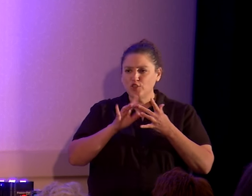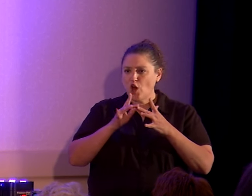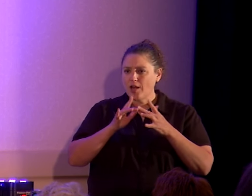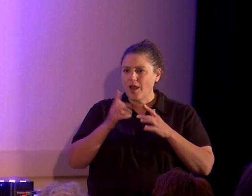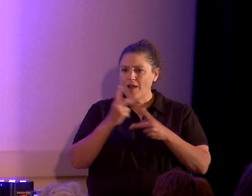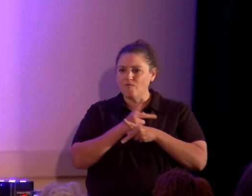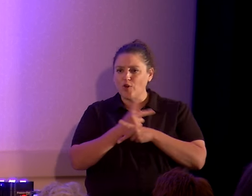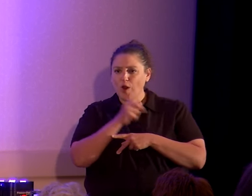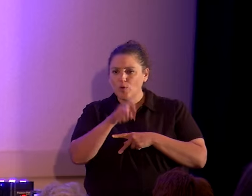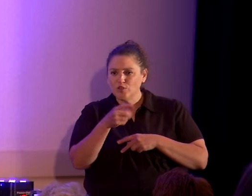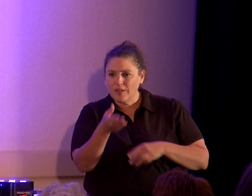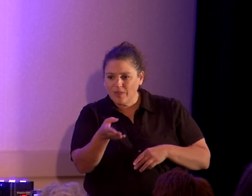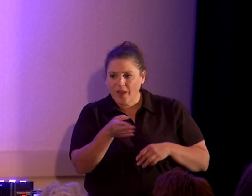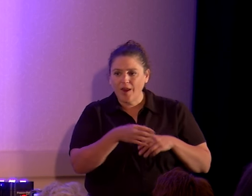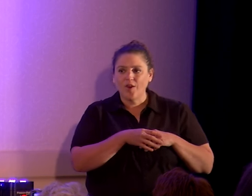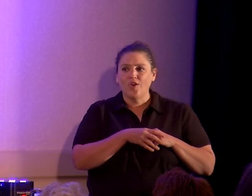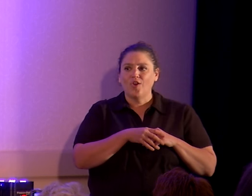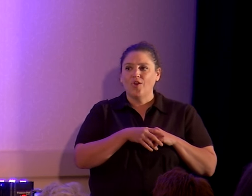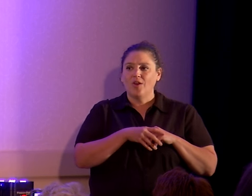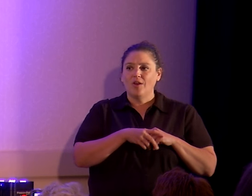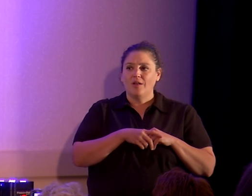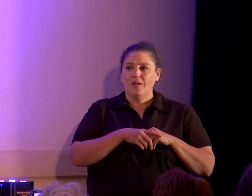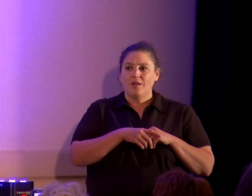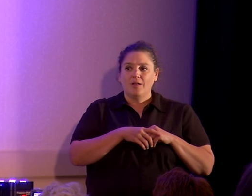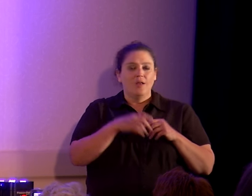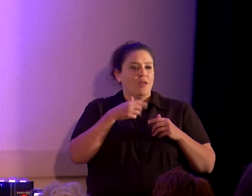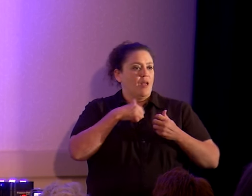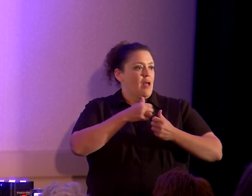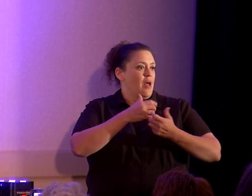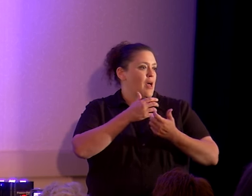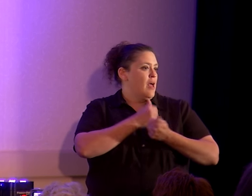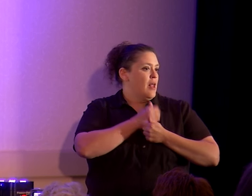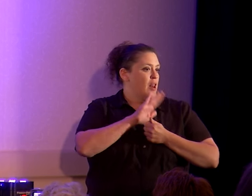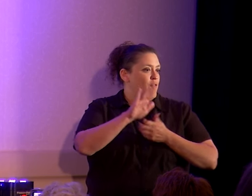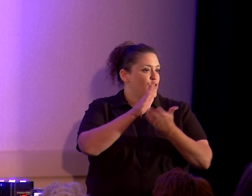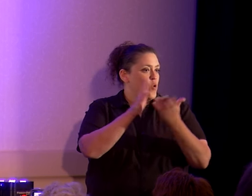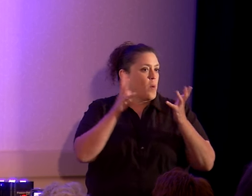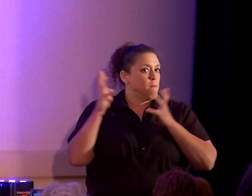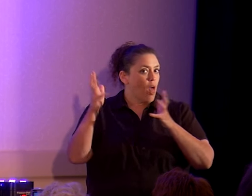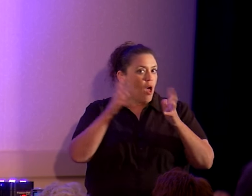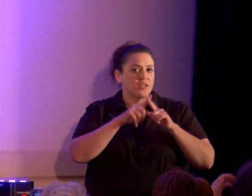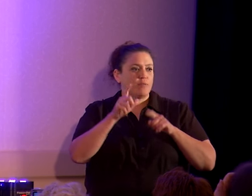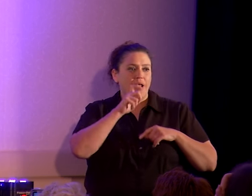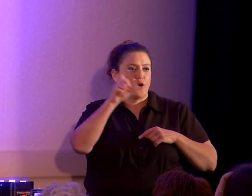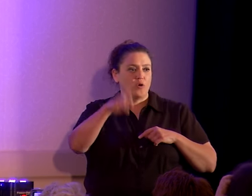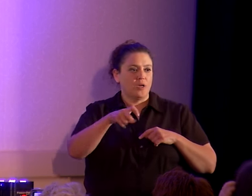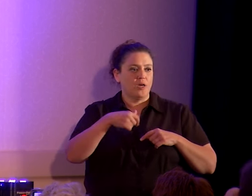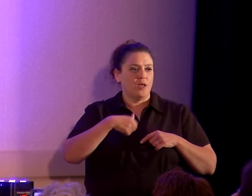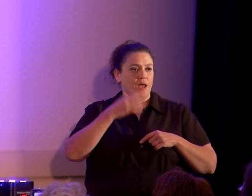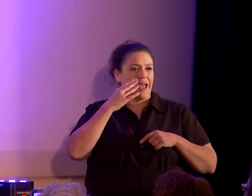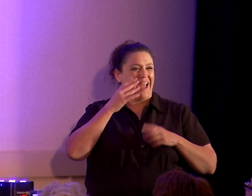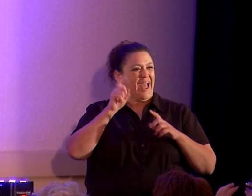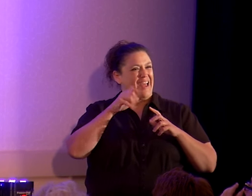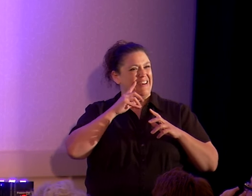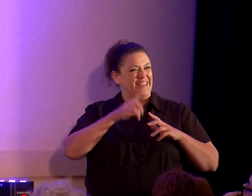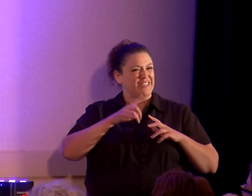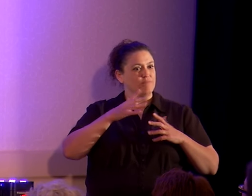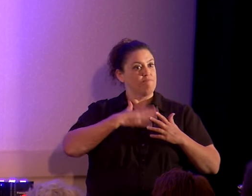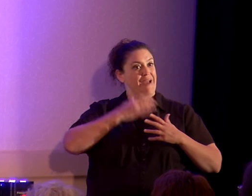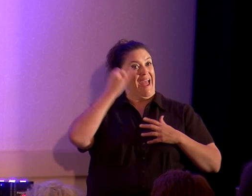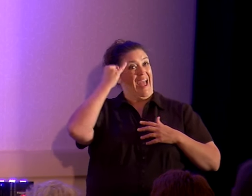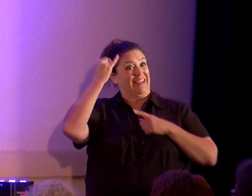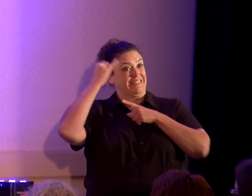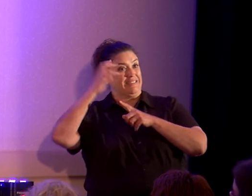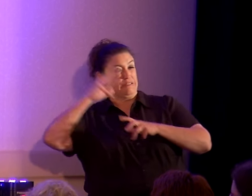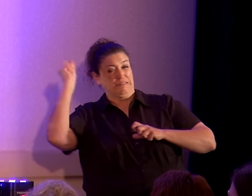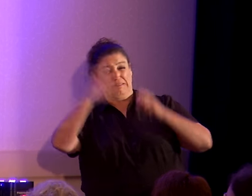Figure out what you need there. While I love the applause, I don't need it. I need to hammer my ideas into the head of more theists.